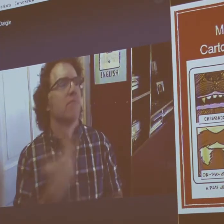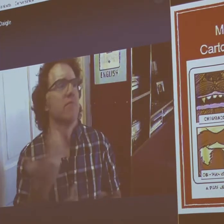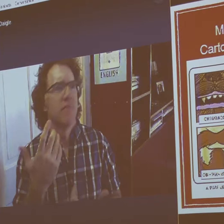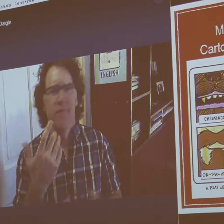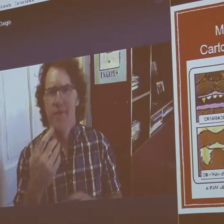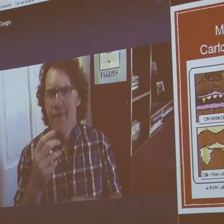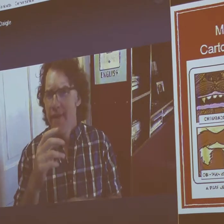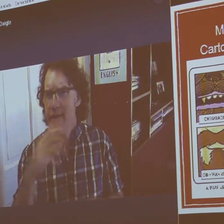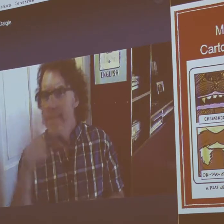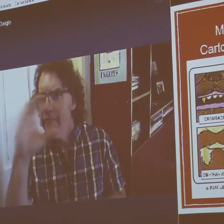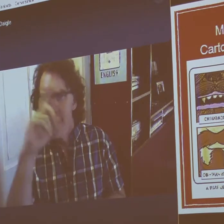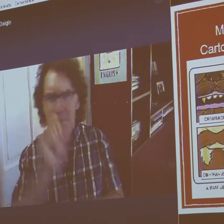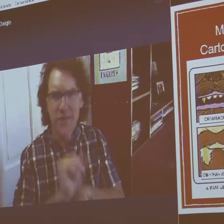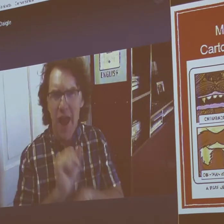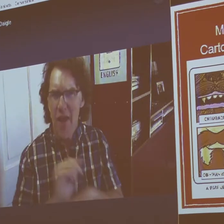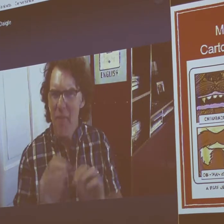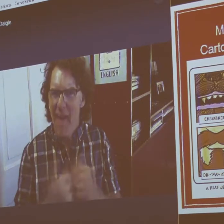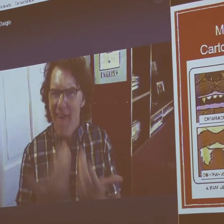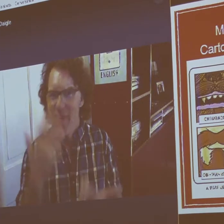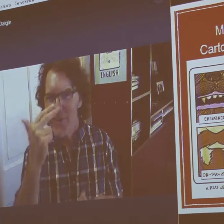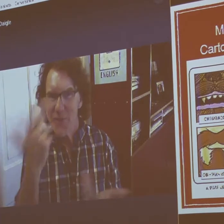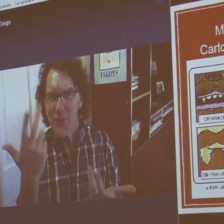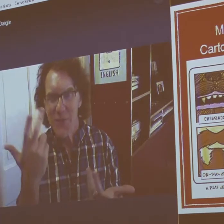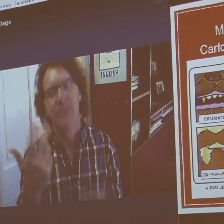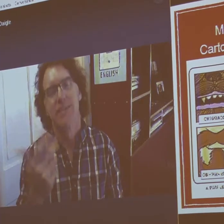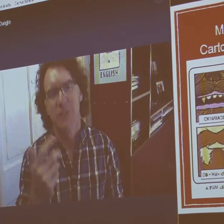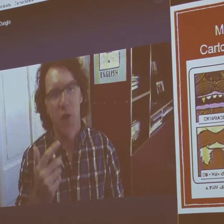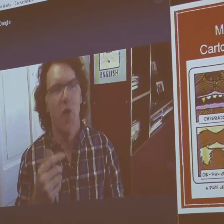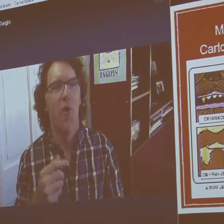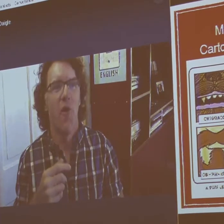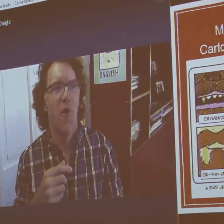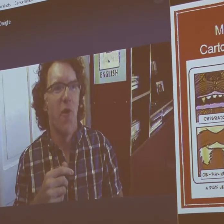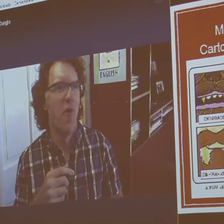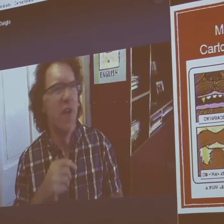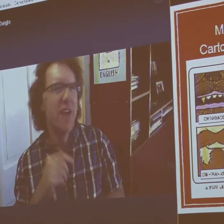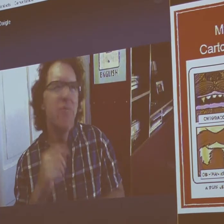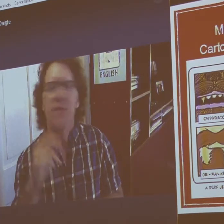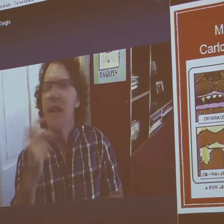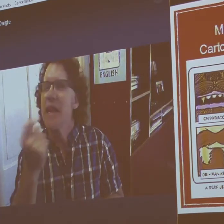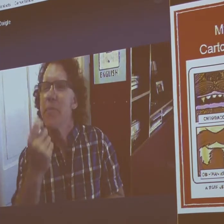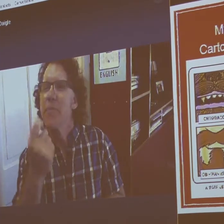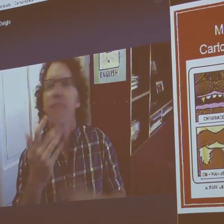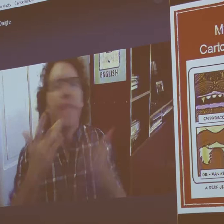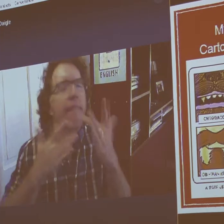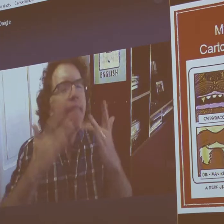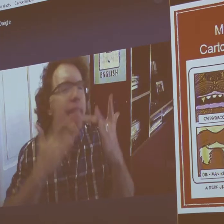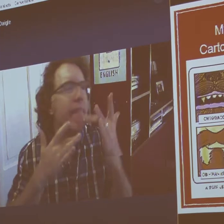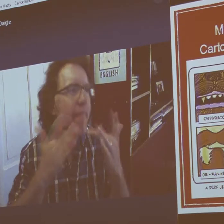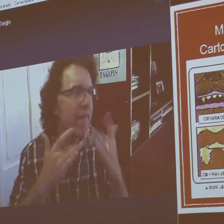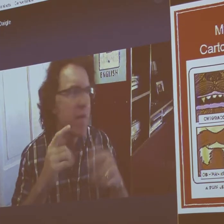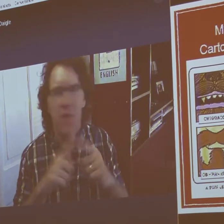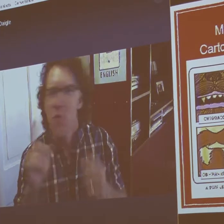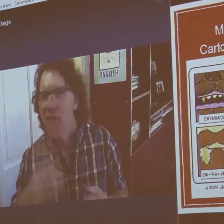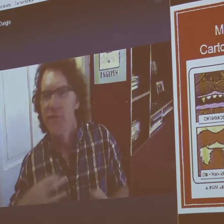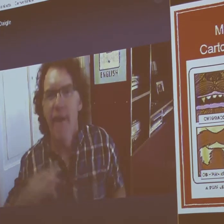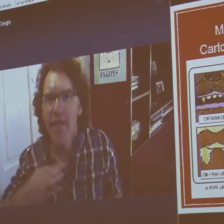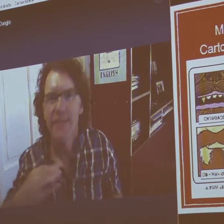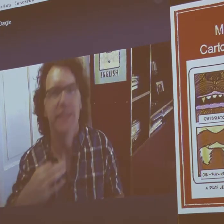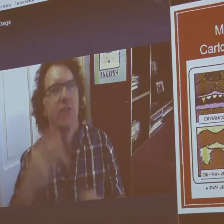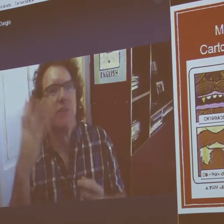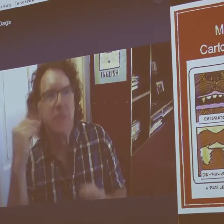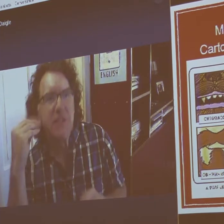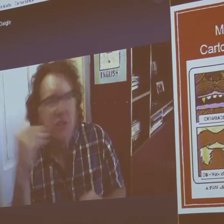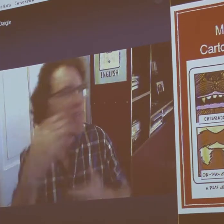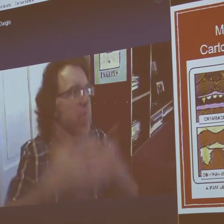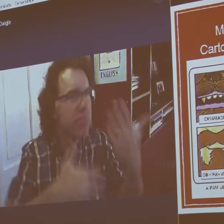After college, I was looking for a job. And there wasn't really any cartooning jobs really available.